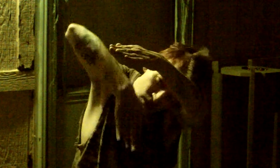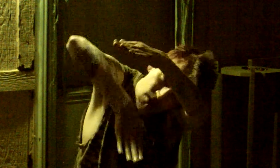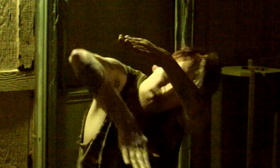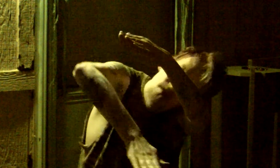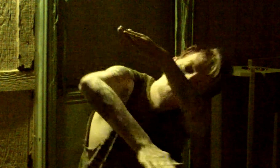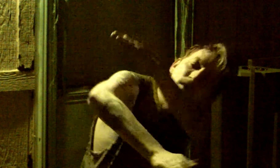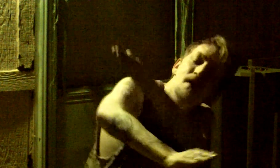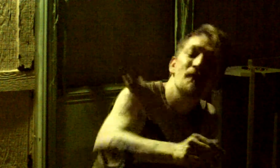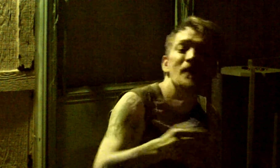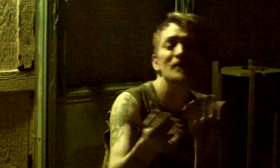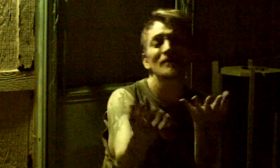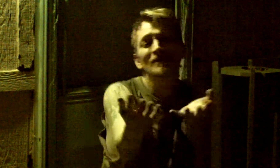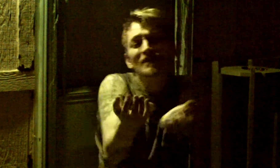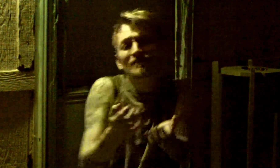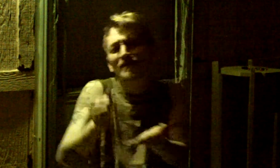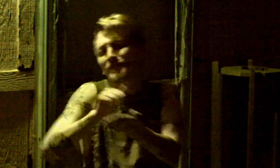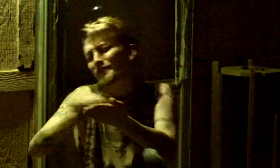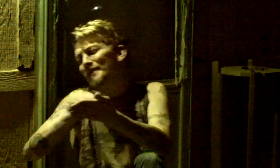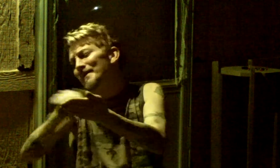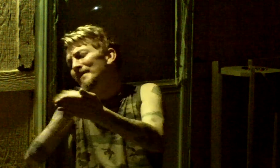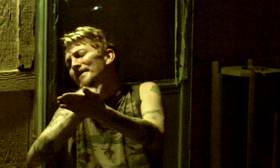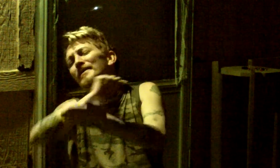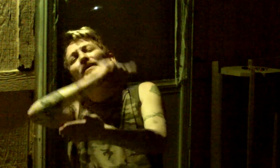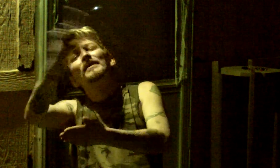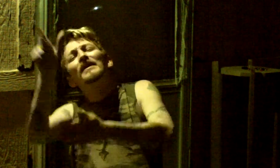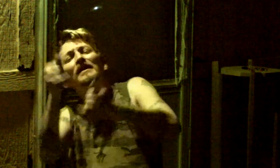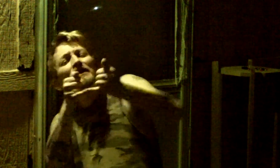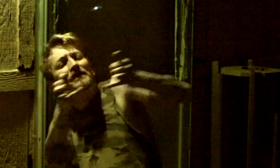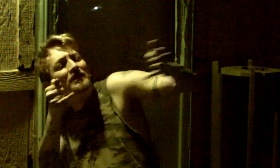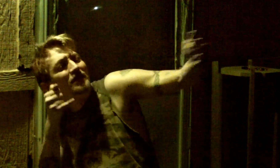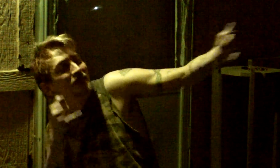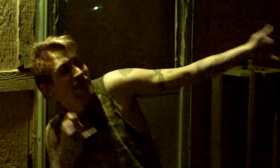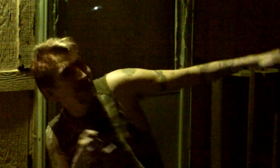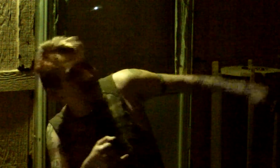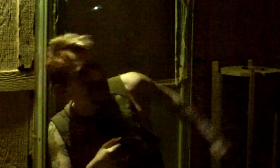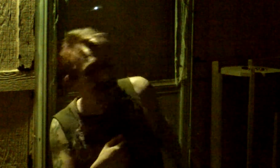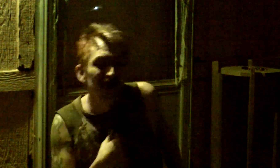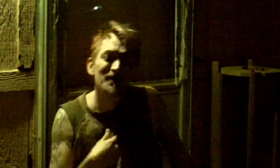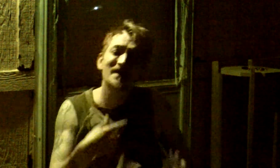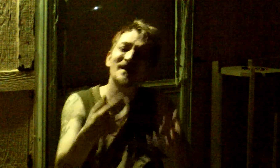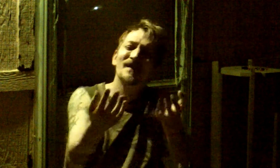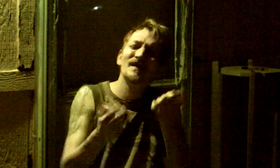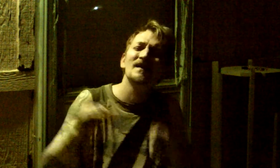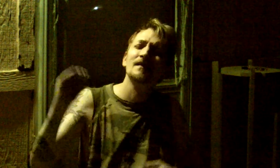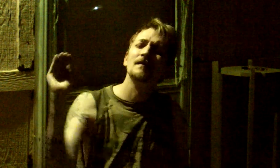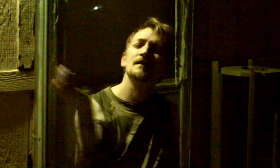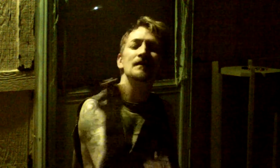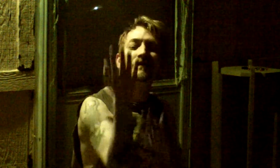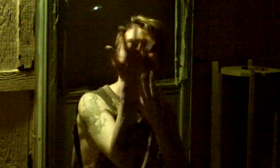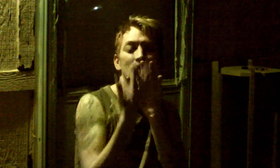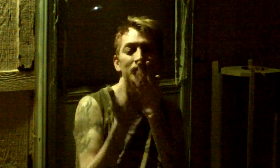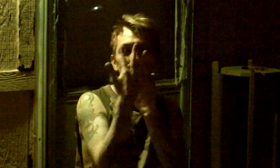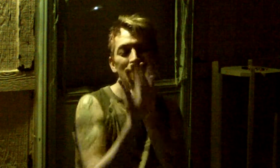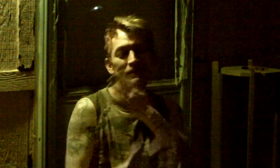I want to write about all the lies I want to blind you to the wire